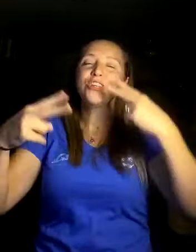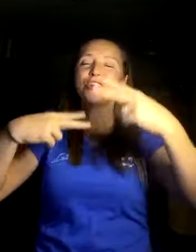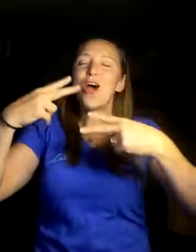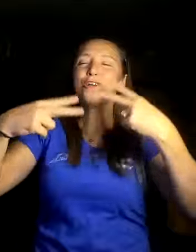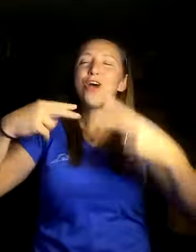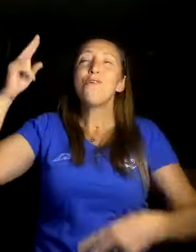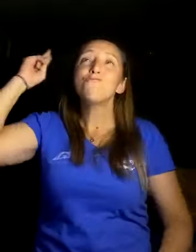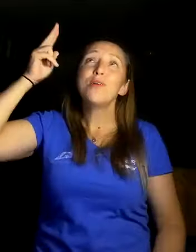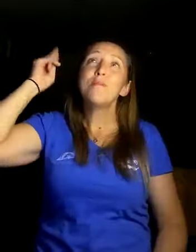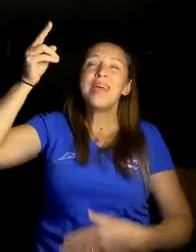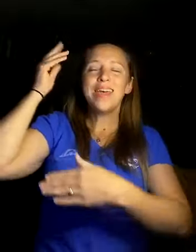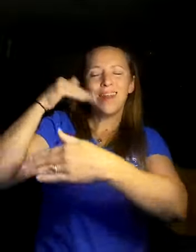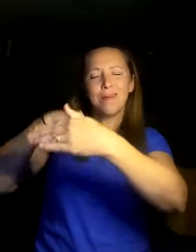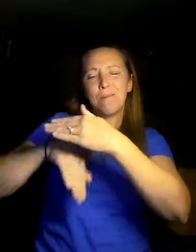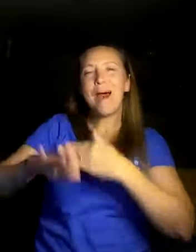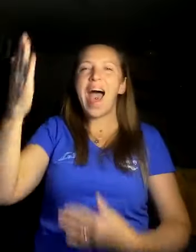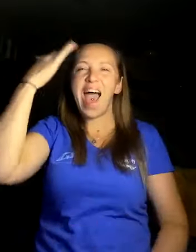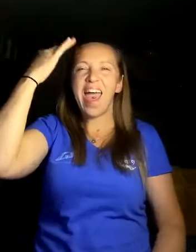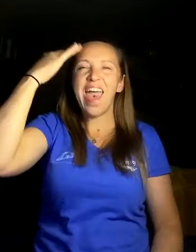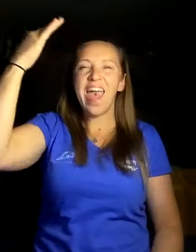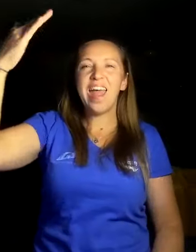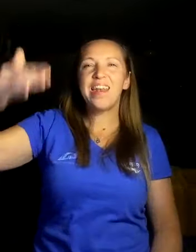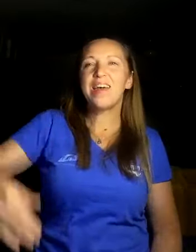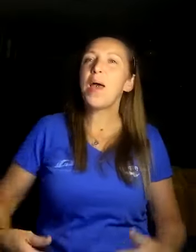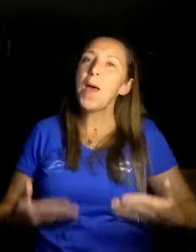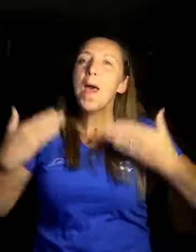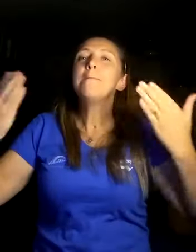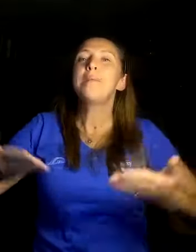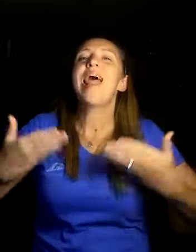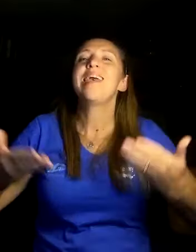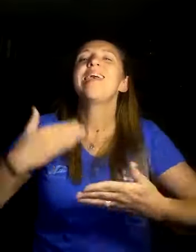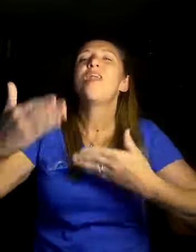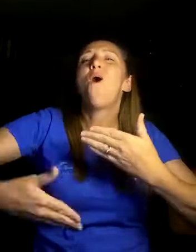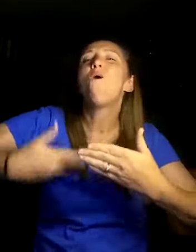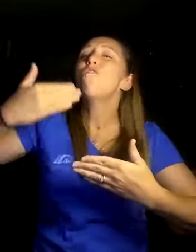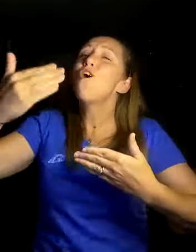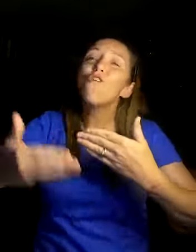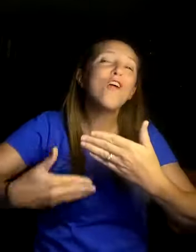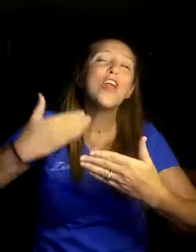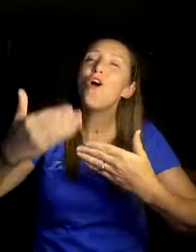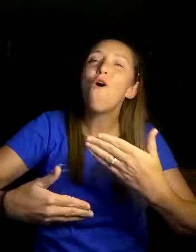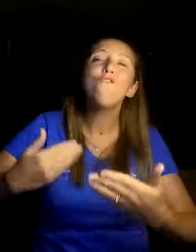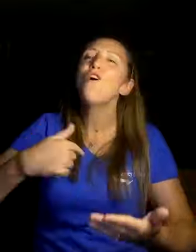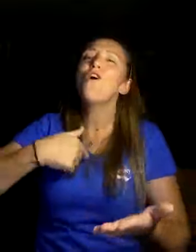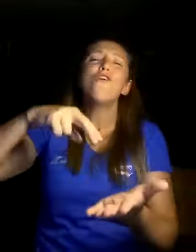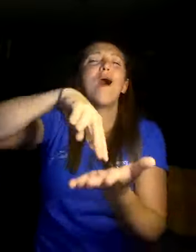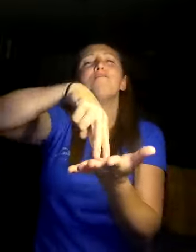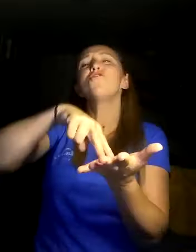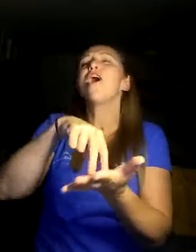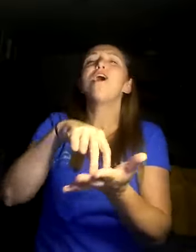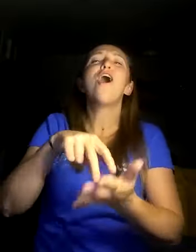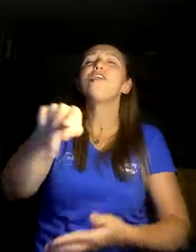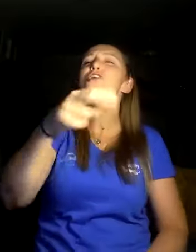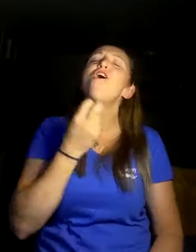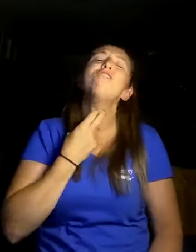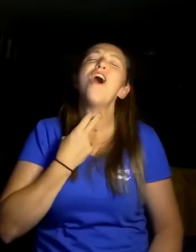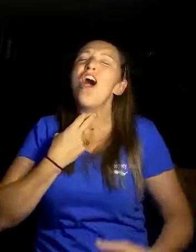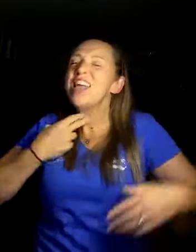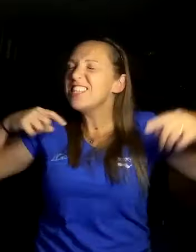a song I'll repeat in my head Moving over and over, I'm drunk on your voice